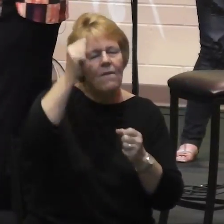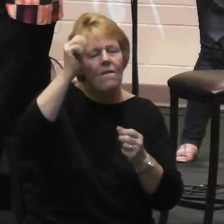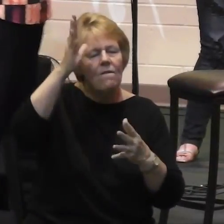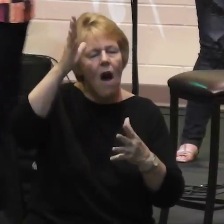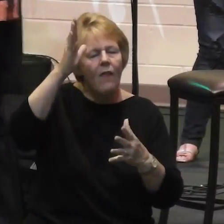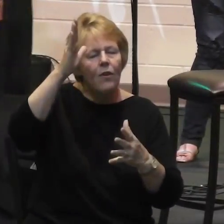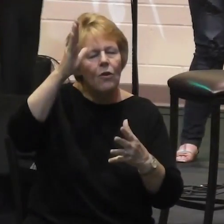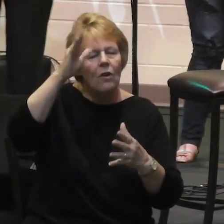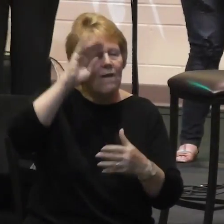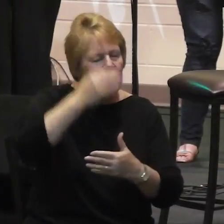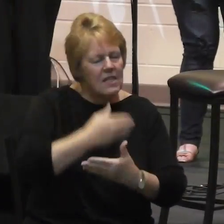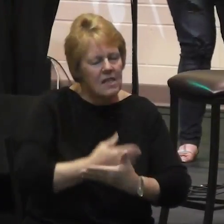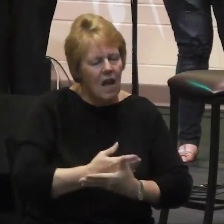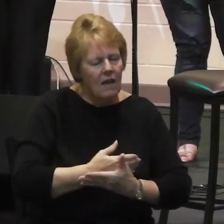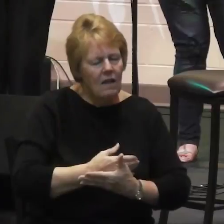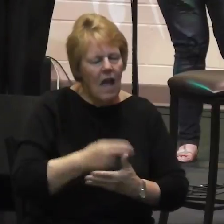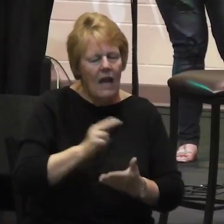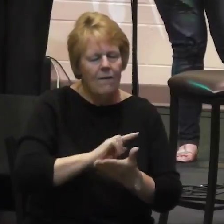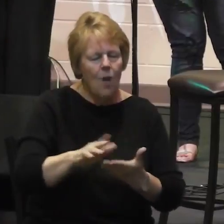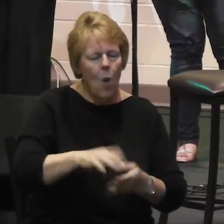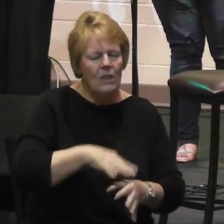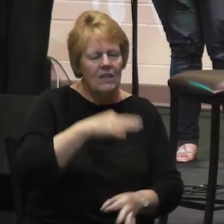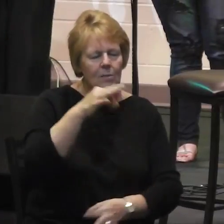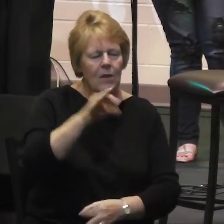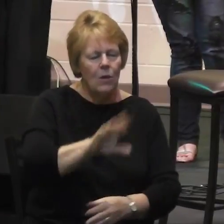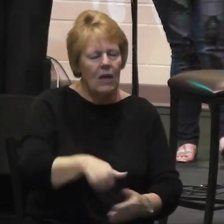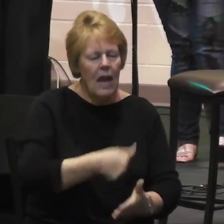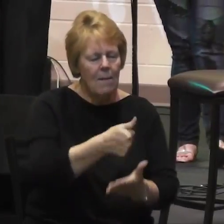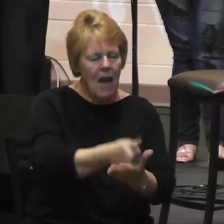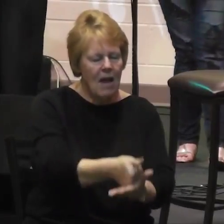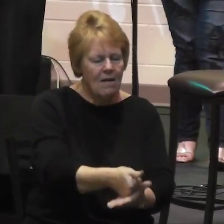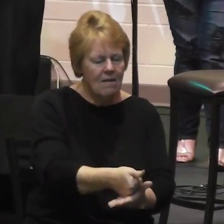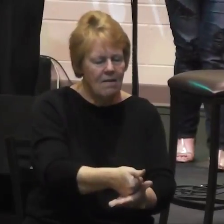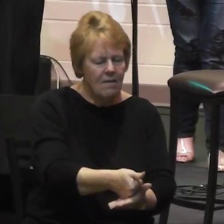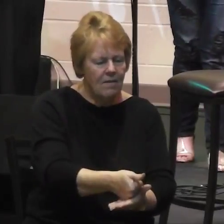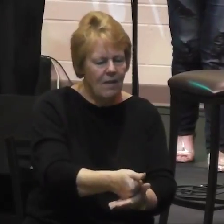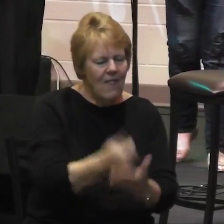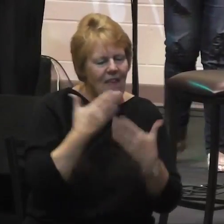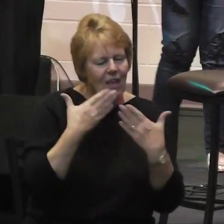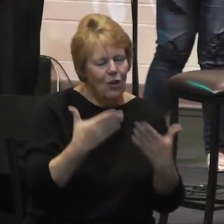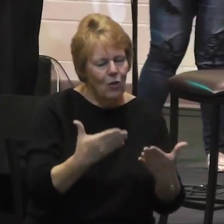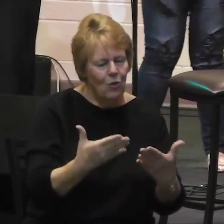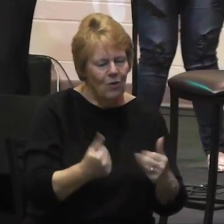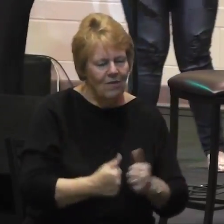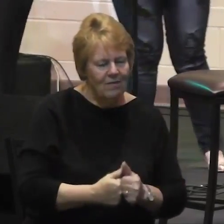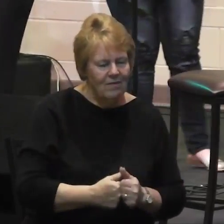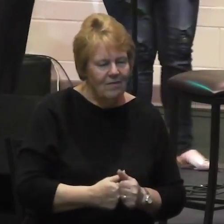the name of the Son, and in the name of the Holy Spirit. Amen. Thank you.